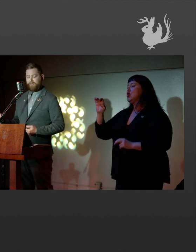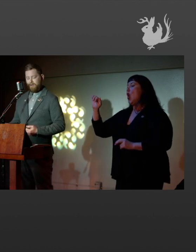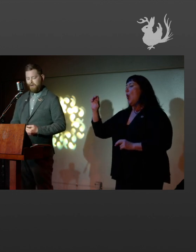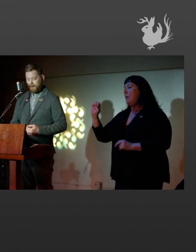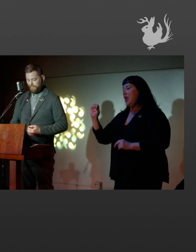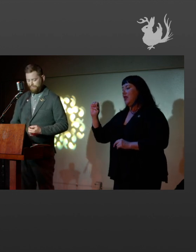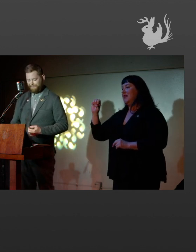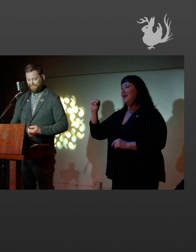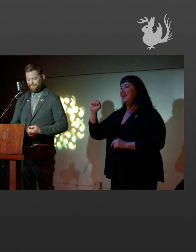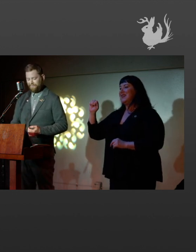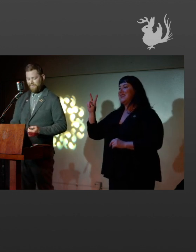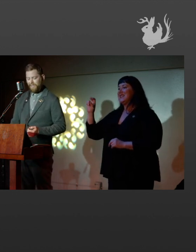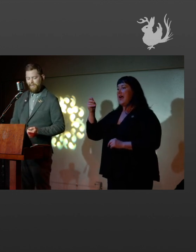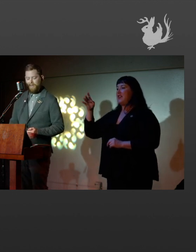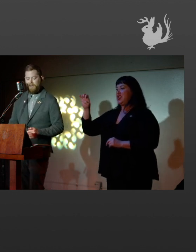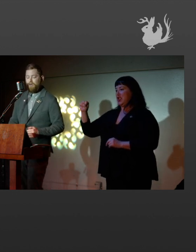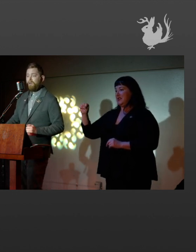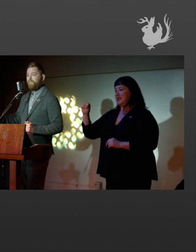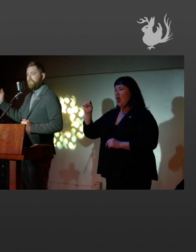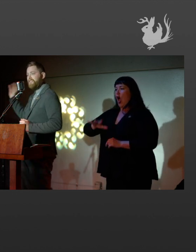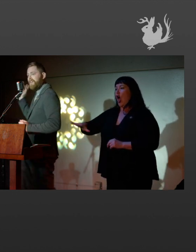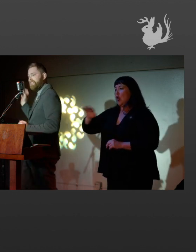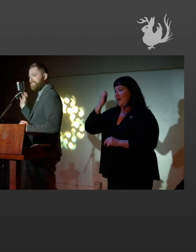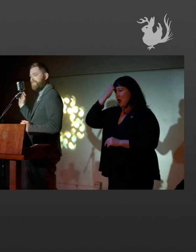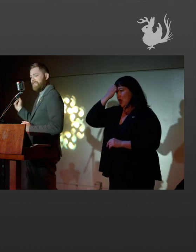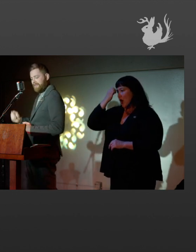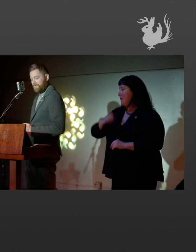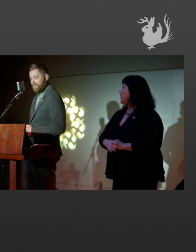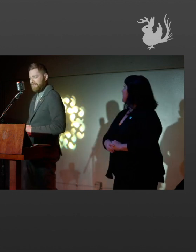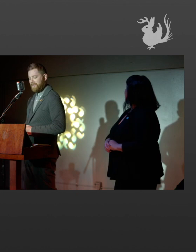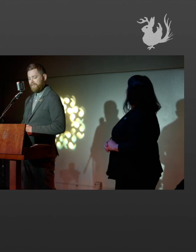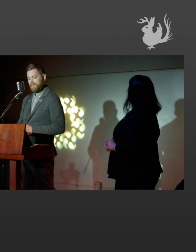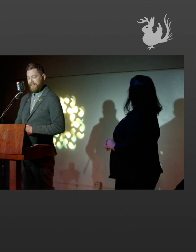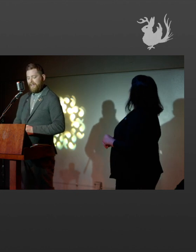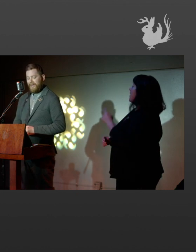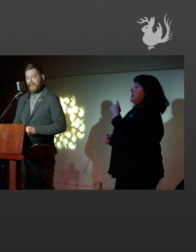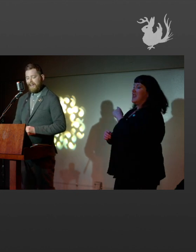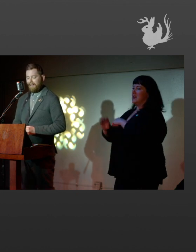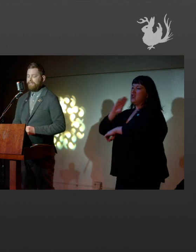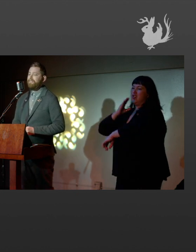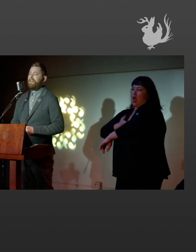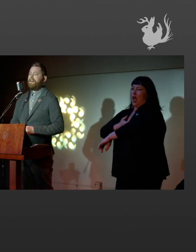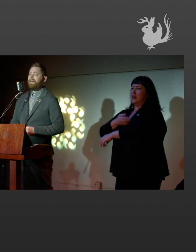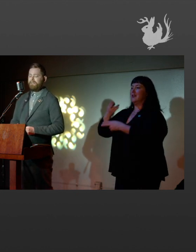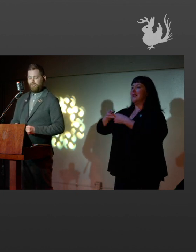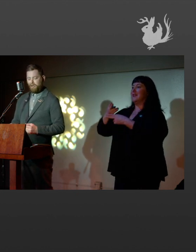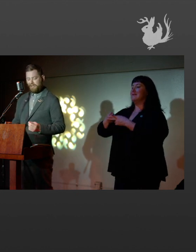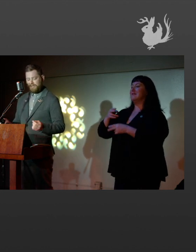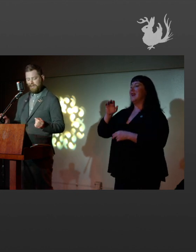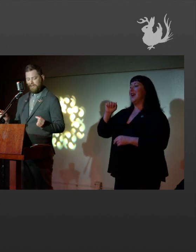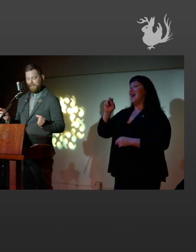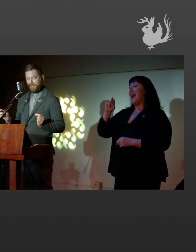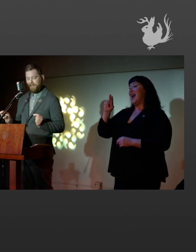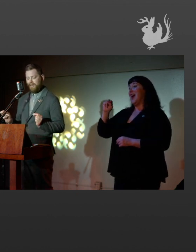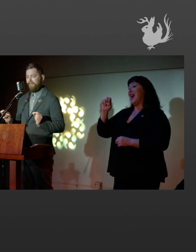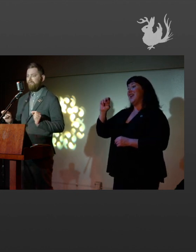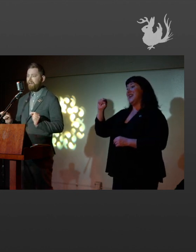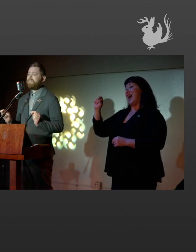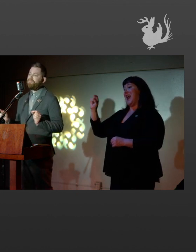courts throughout Europe. When you first look at this painting of one of his daughters, Annetta, looks